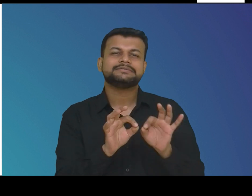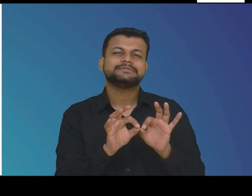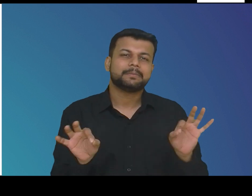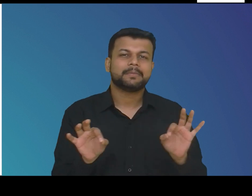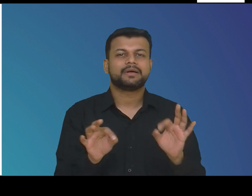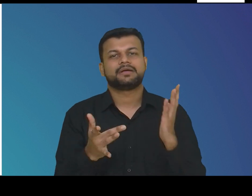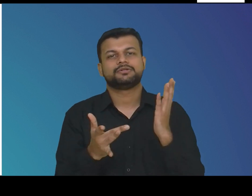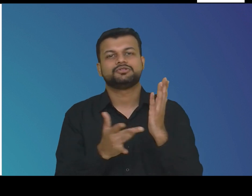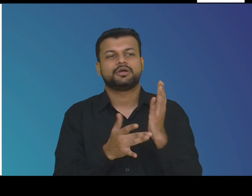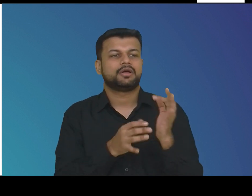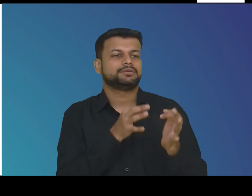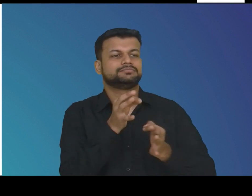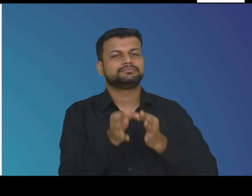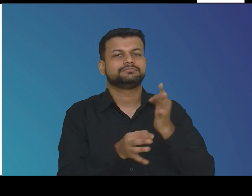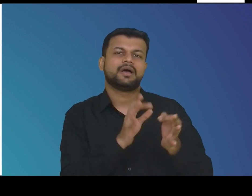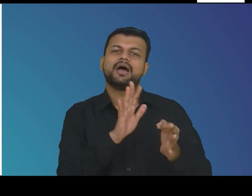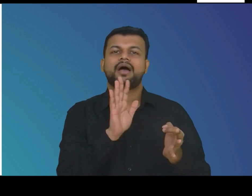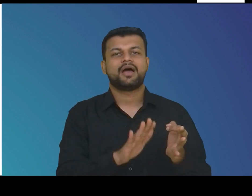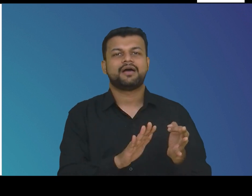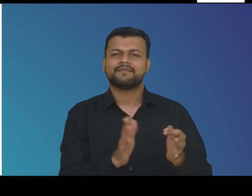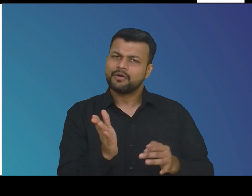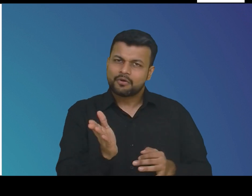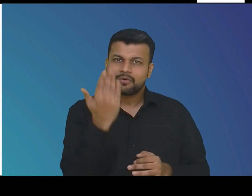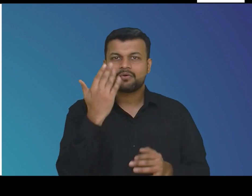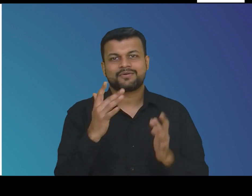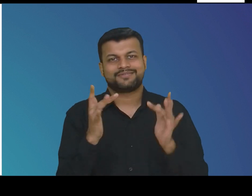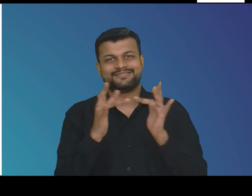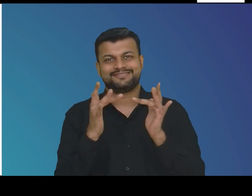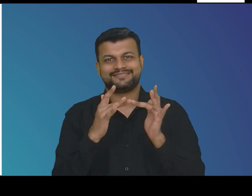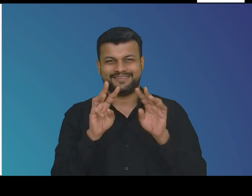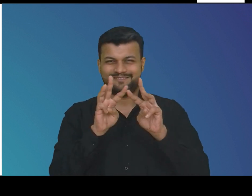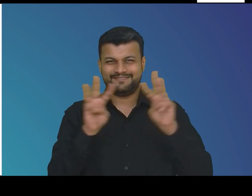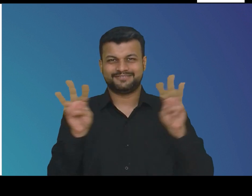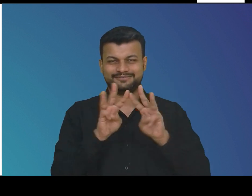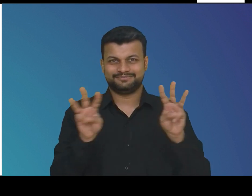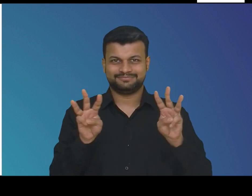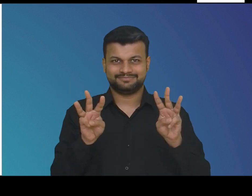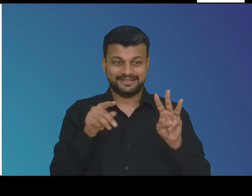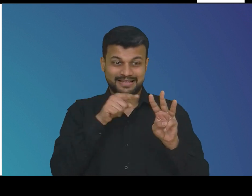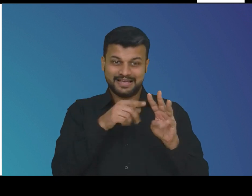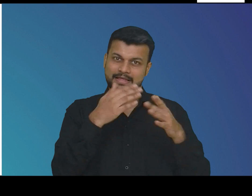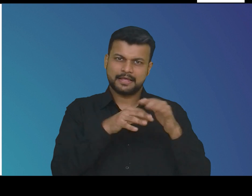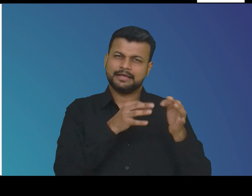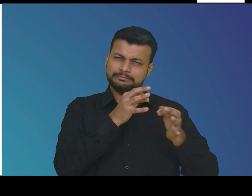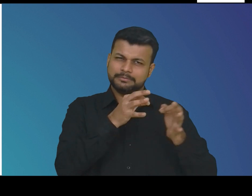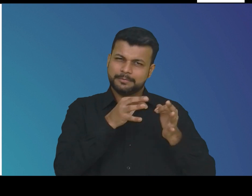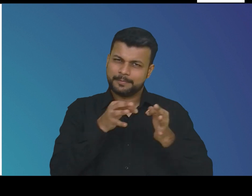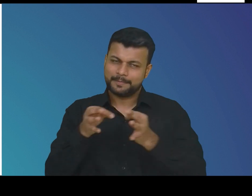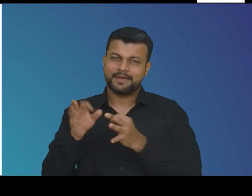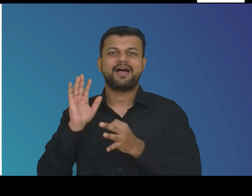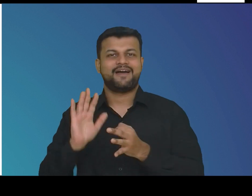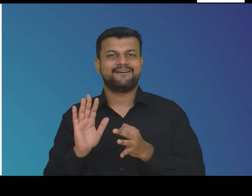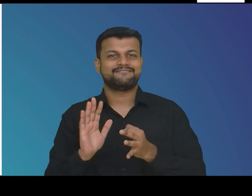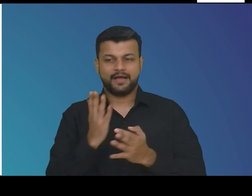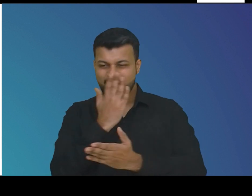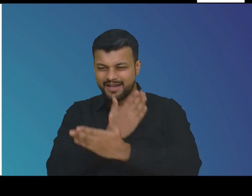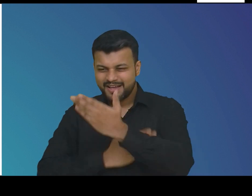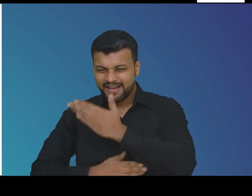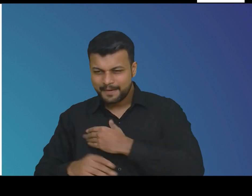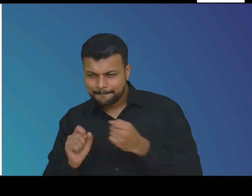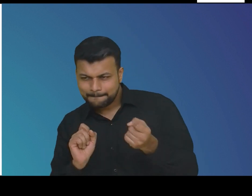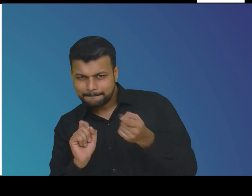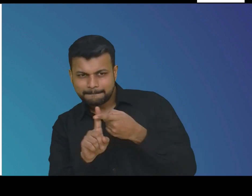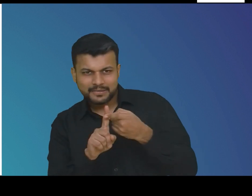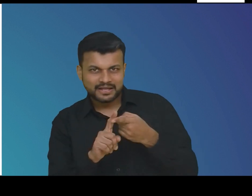understand and feel like they are a live spectator i highly recommend visiting the paralympics website to understand